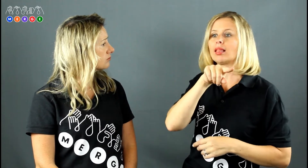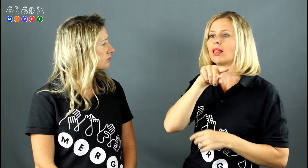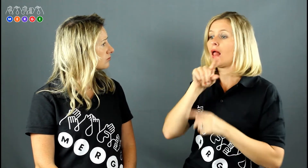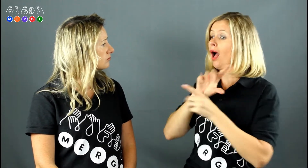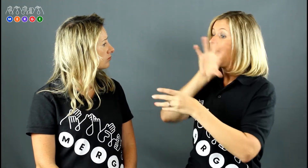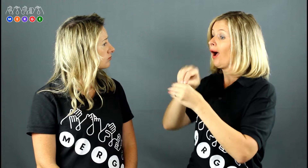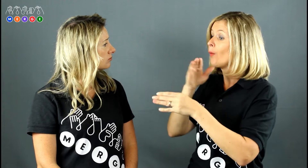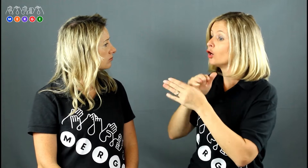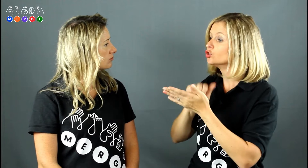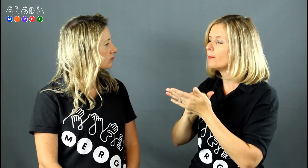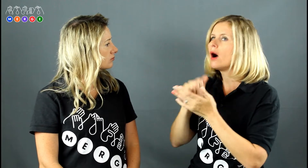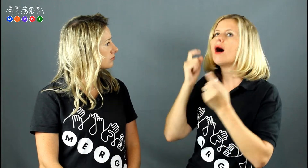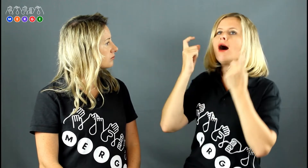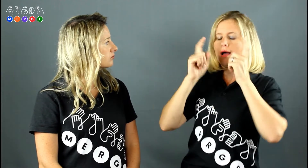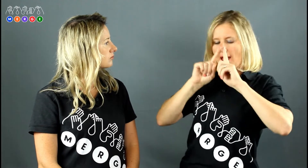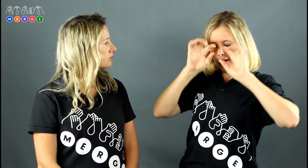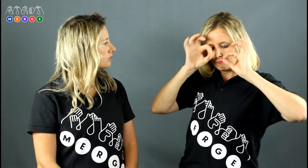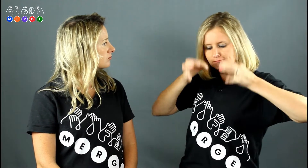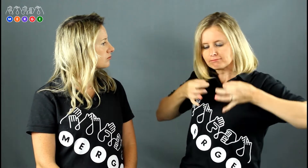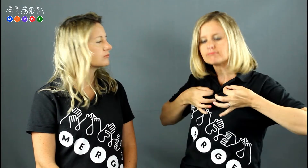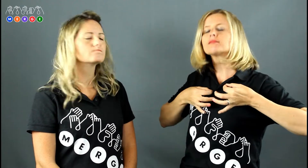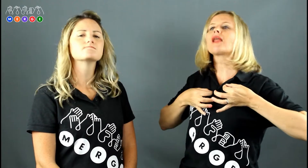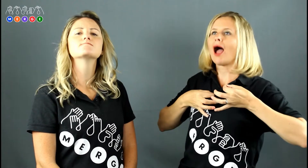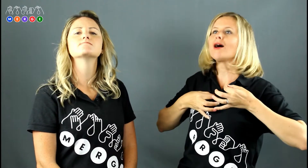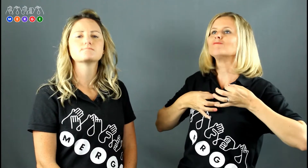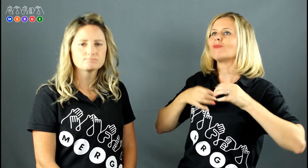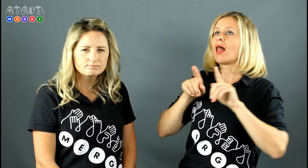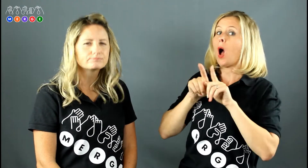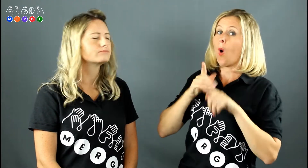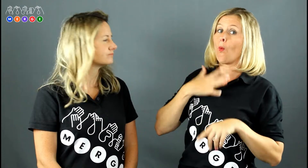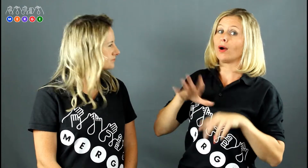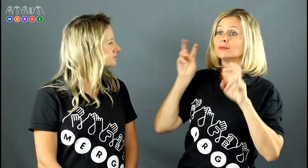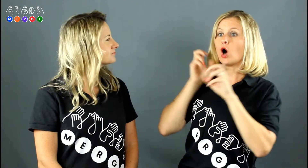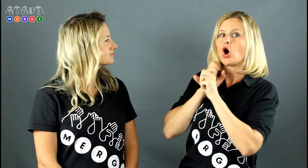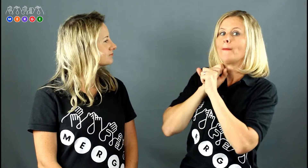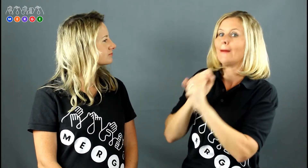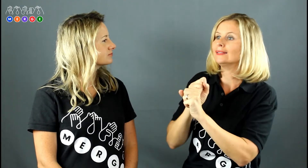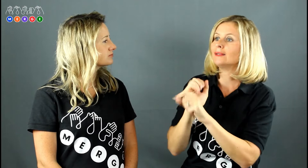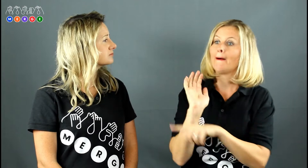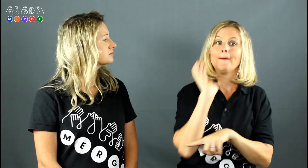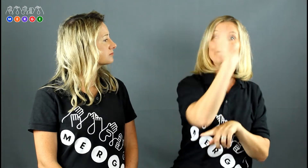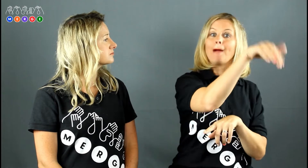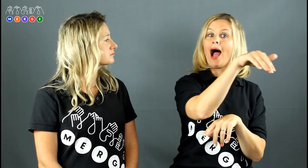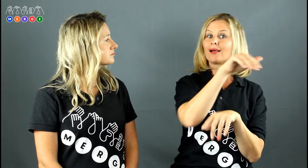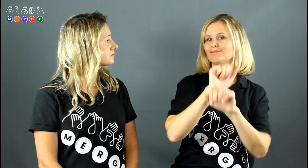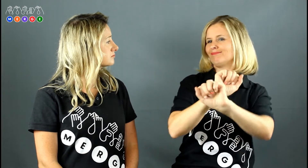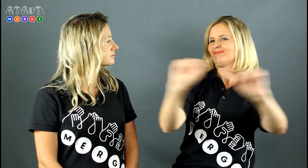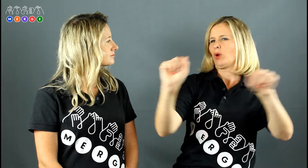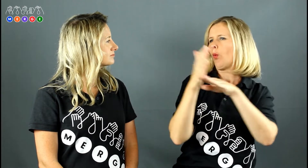really helps people to really reflect and have a self-reflection. And perhaps